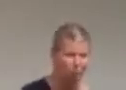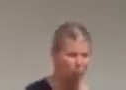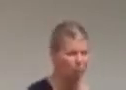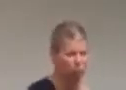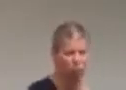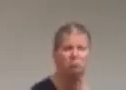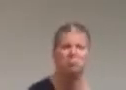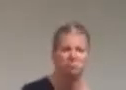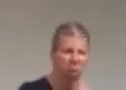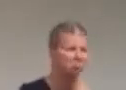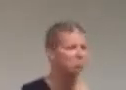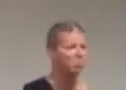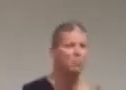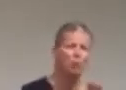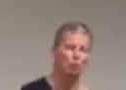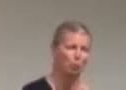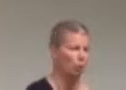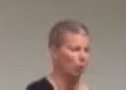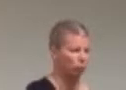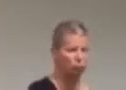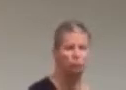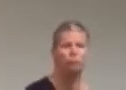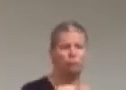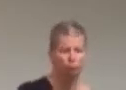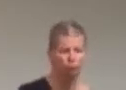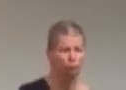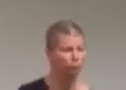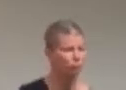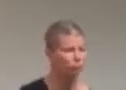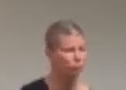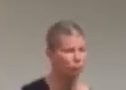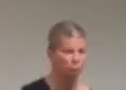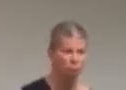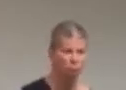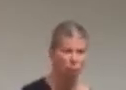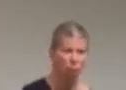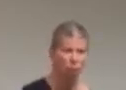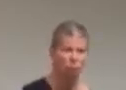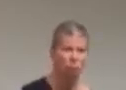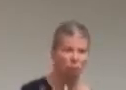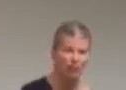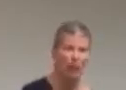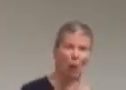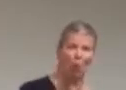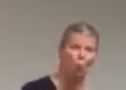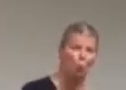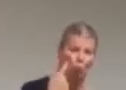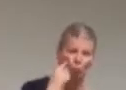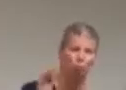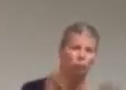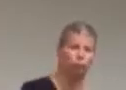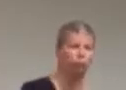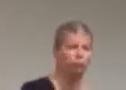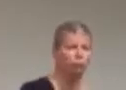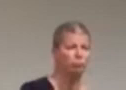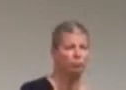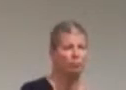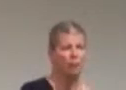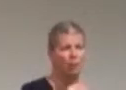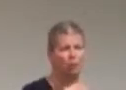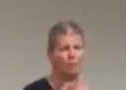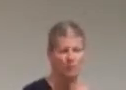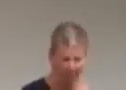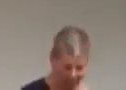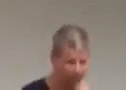all kinds of communities that are getting a bigger voice in today's society. So, I